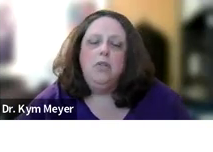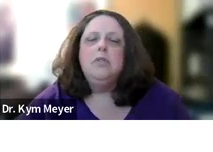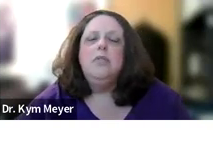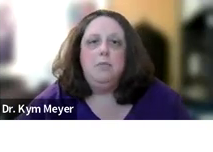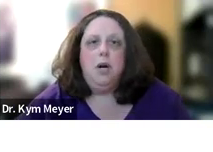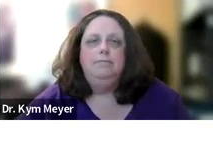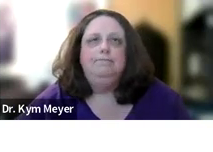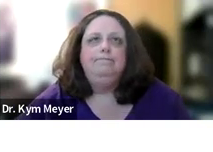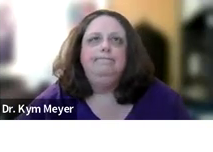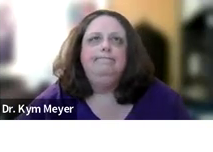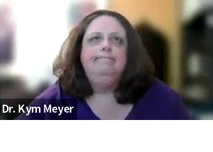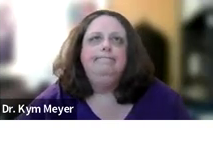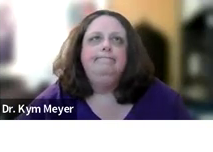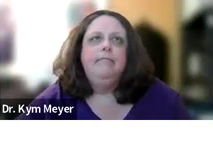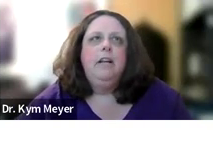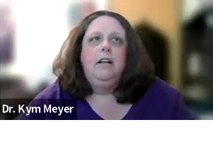Hall's, um, Hall's